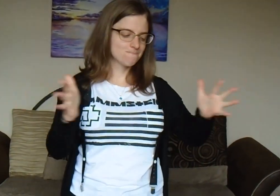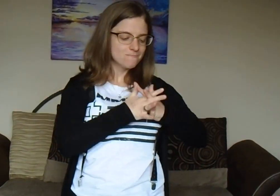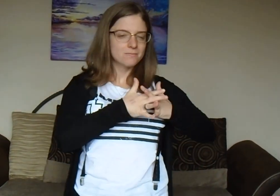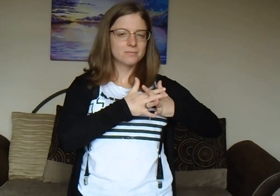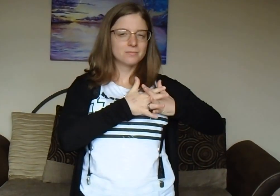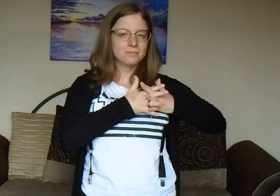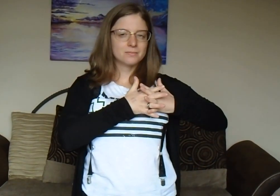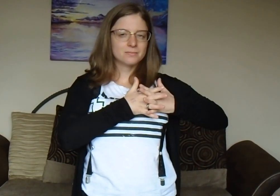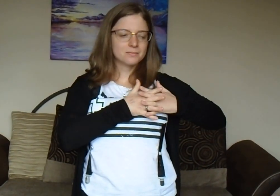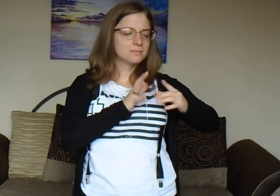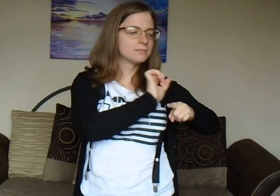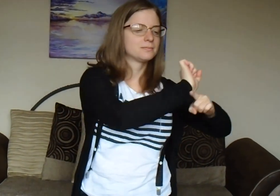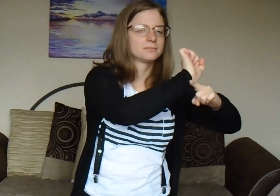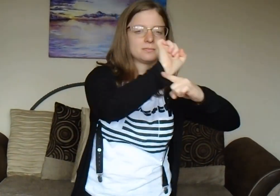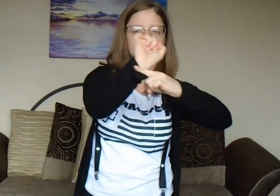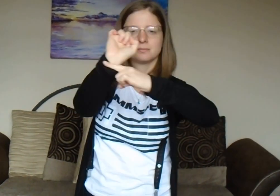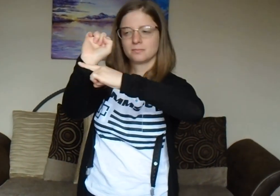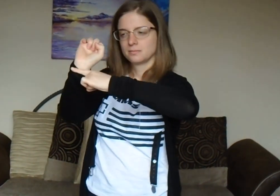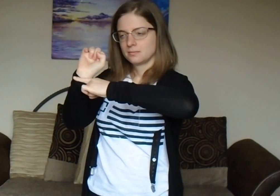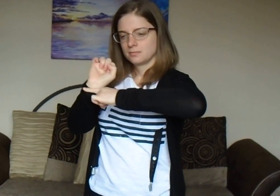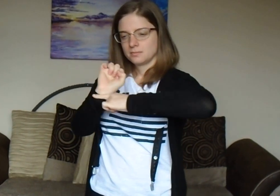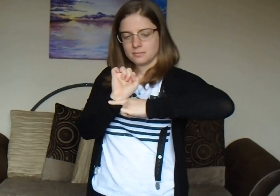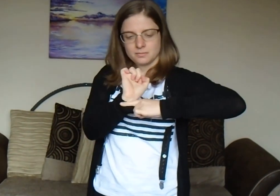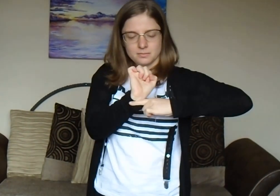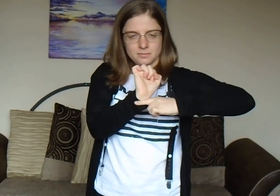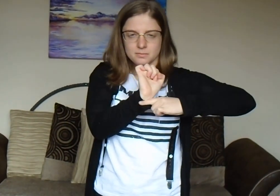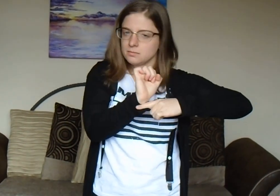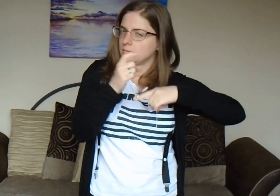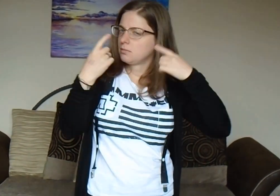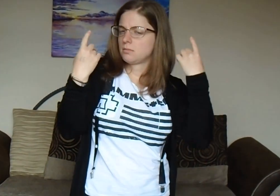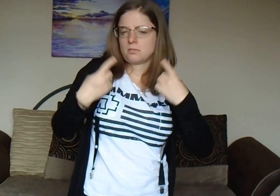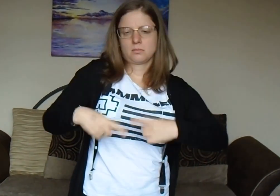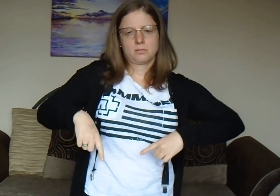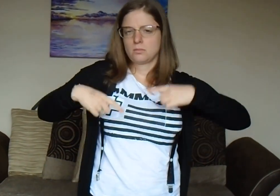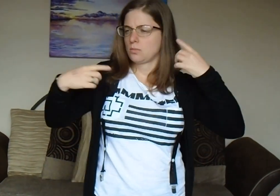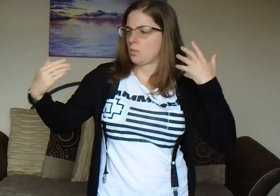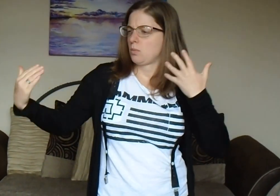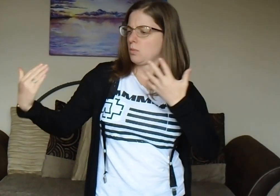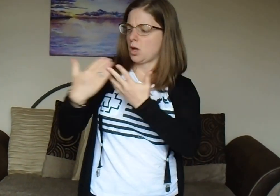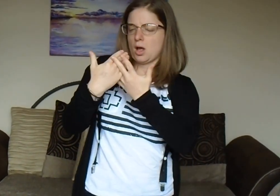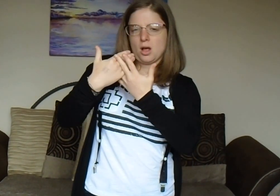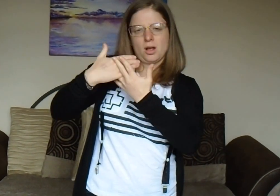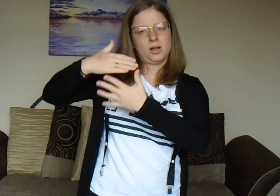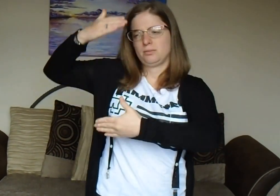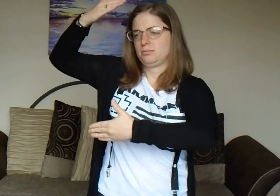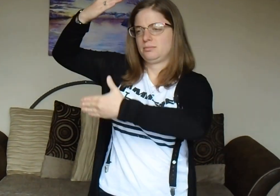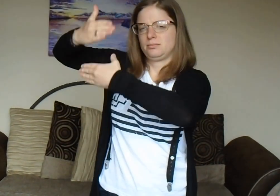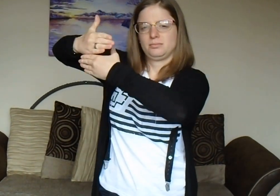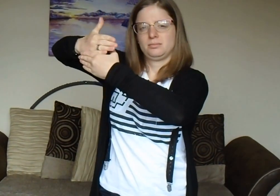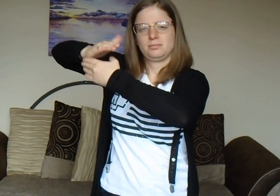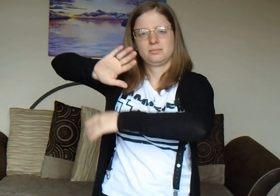fork is still You let nobody in